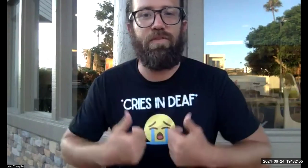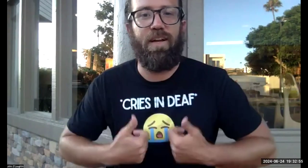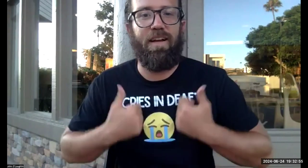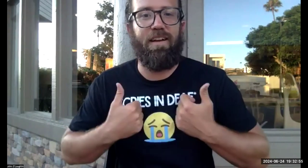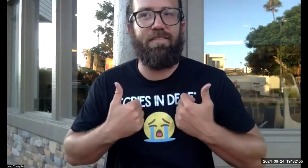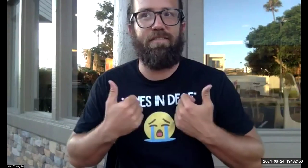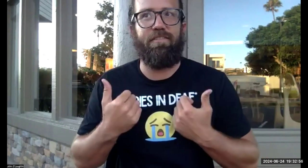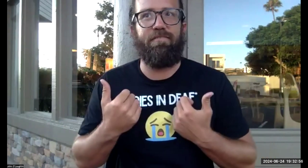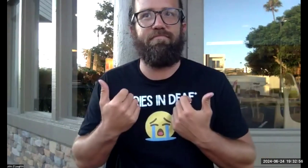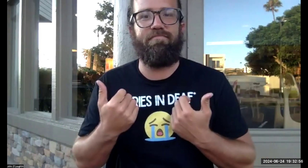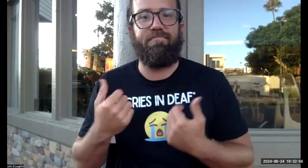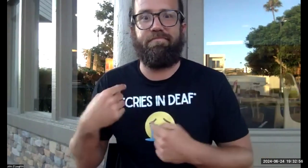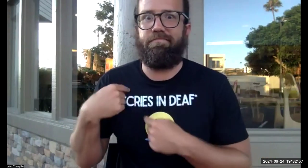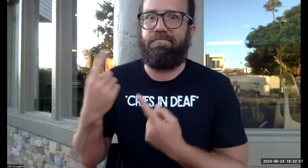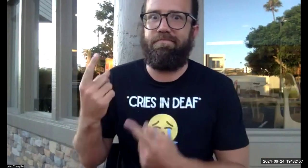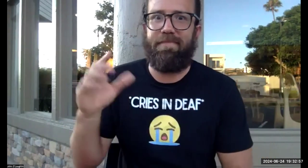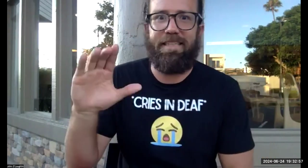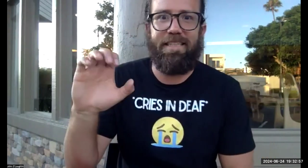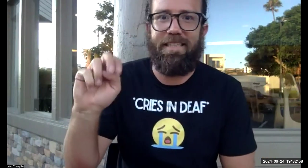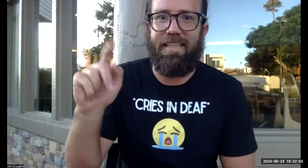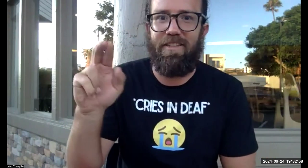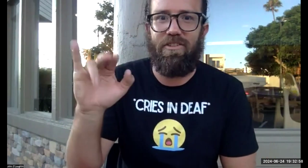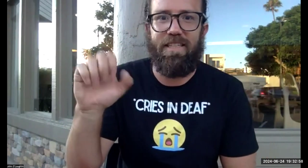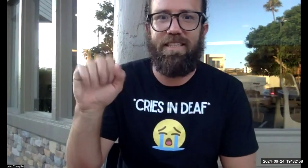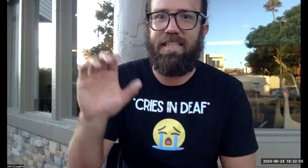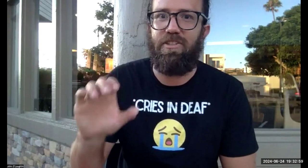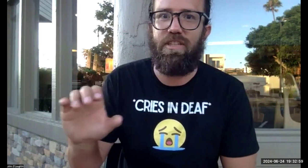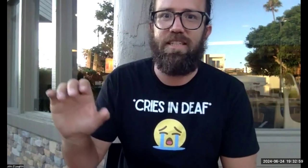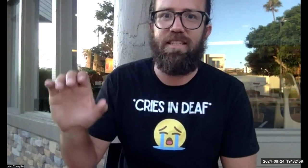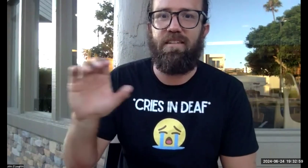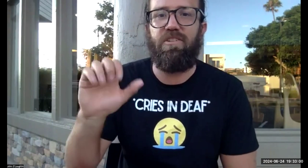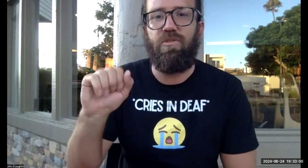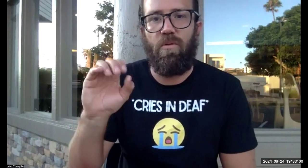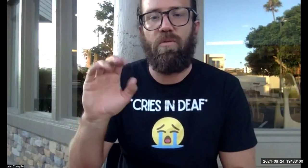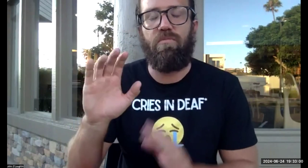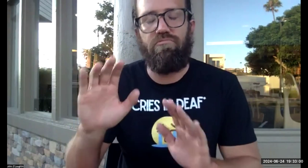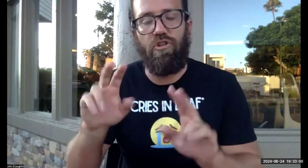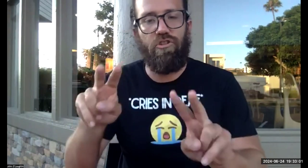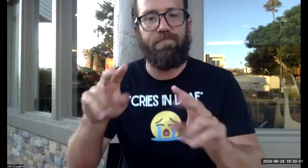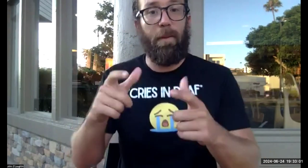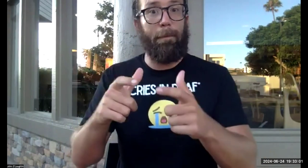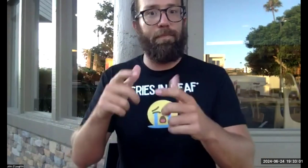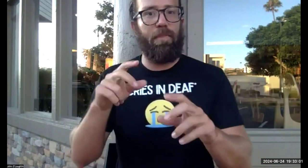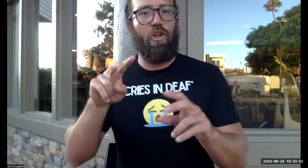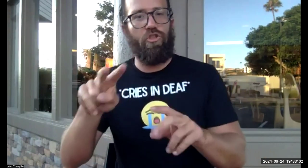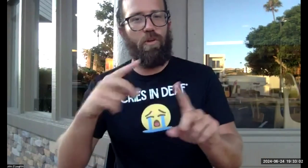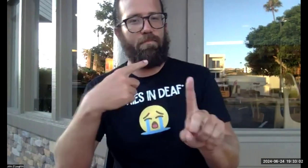That's how deaf people survive and have for centuries. So,